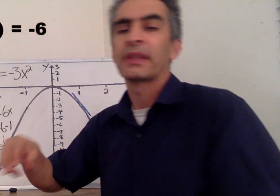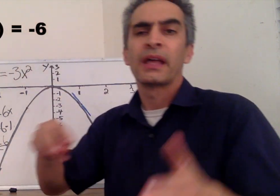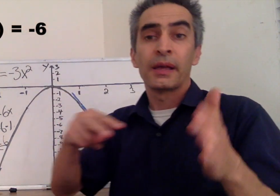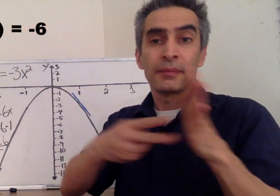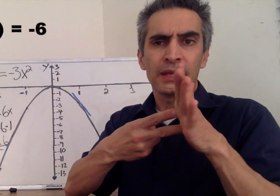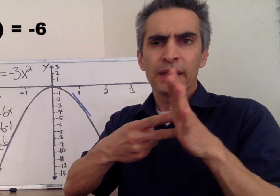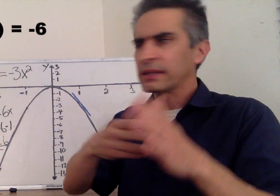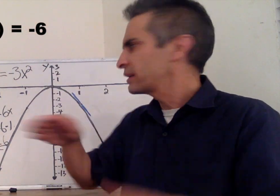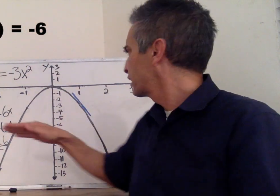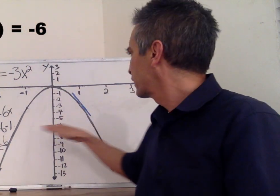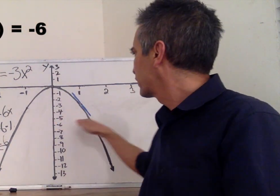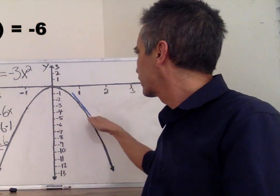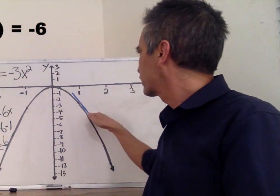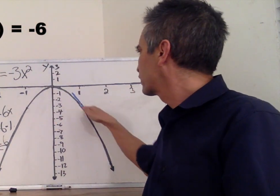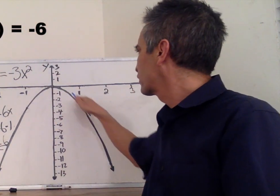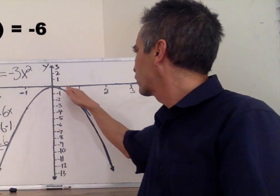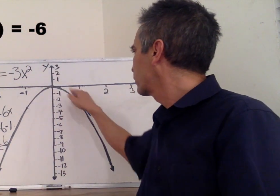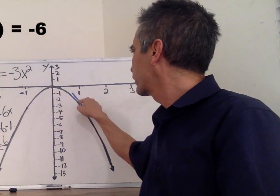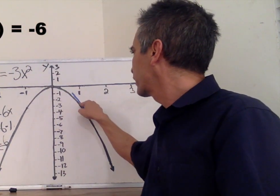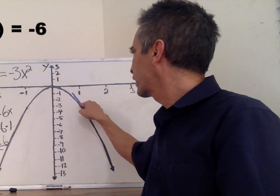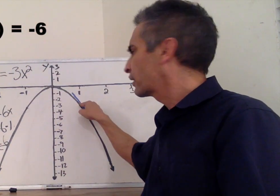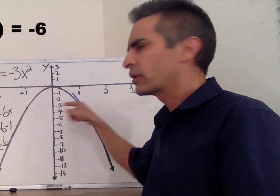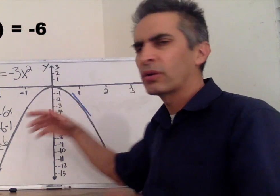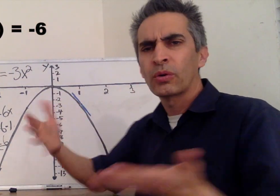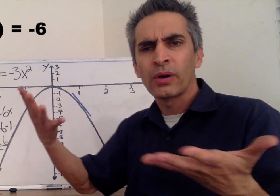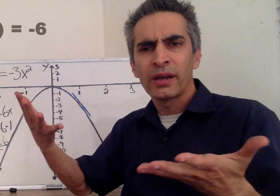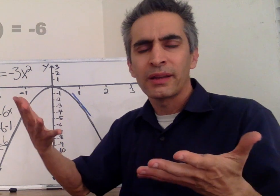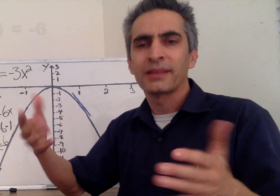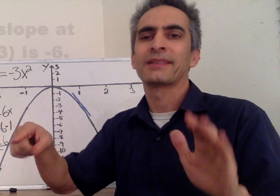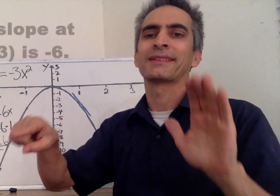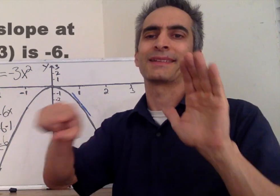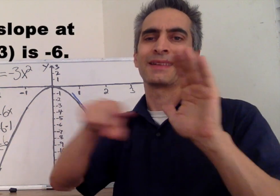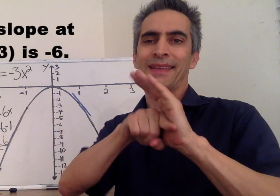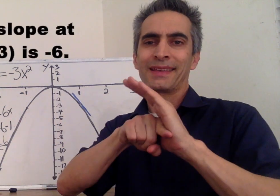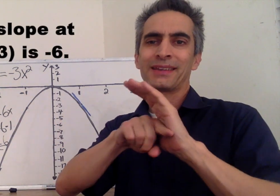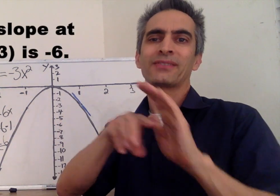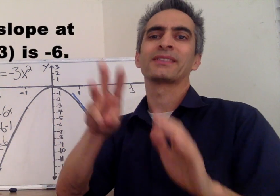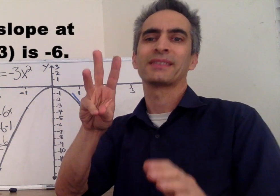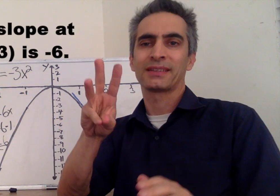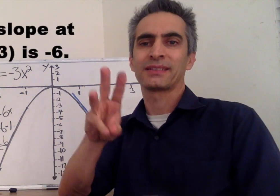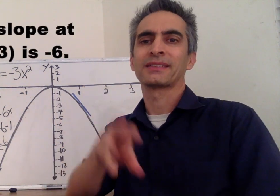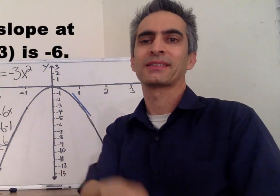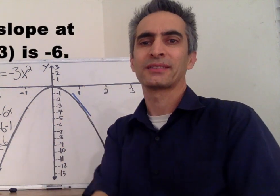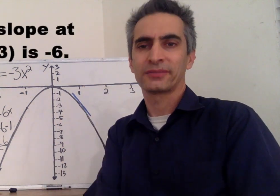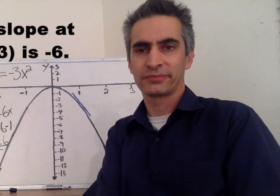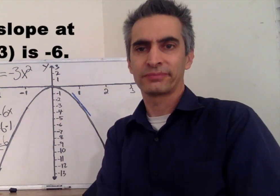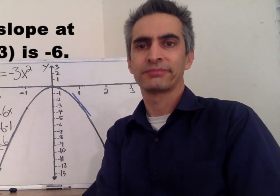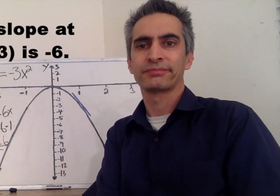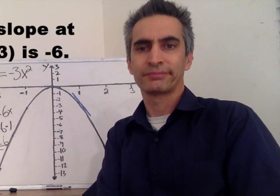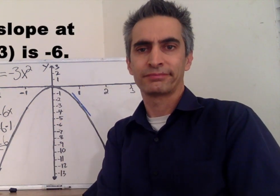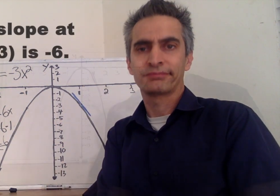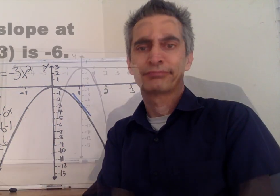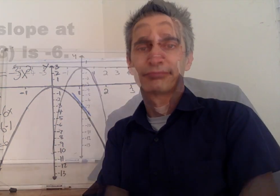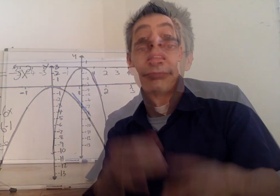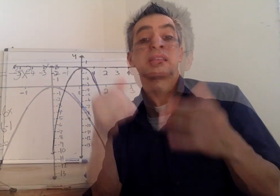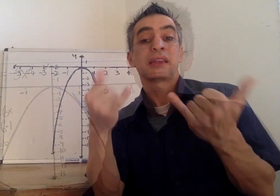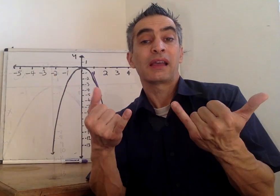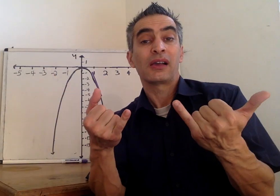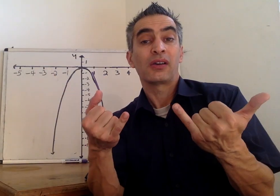That means that the slope at that point right there equals negative 6. Now,